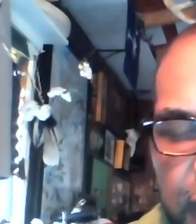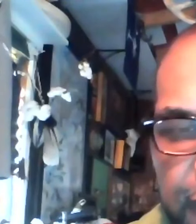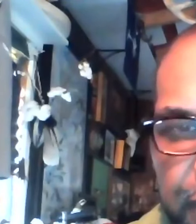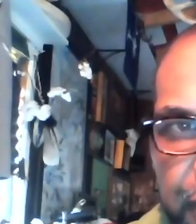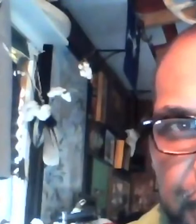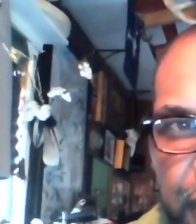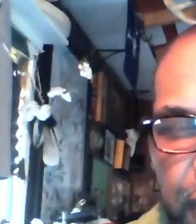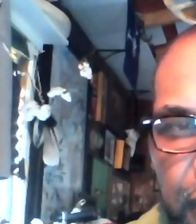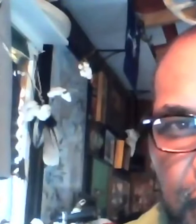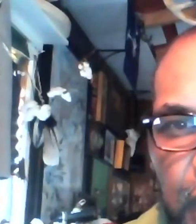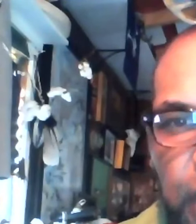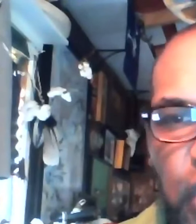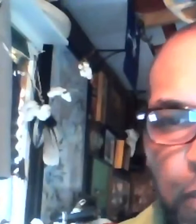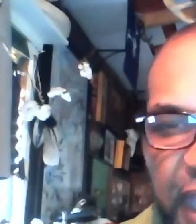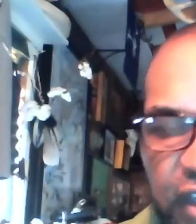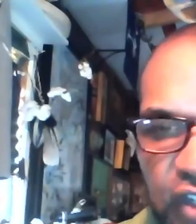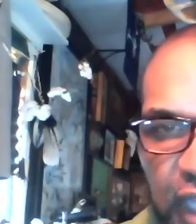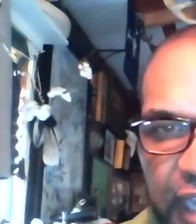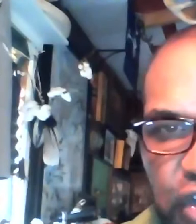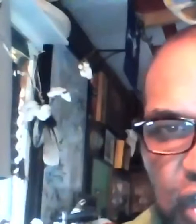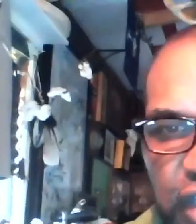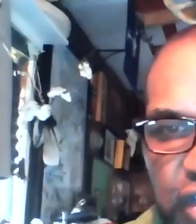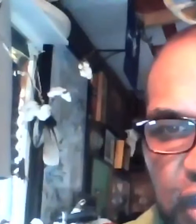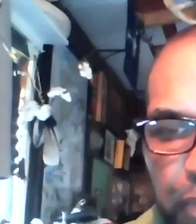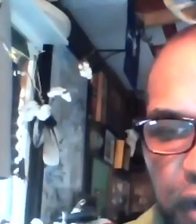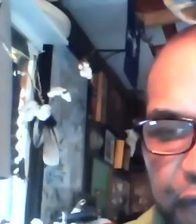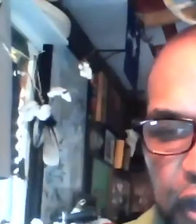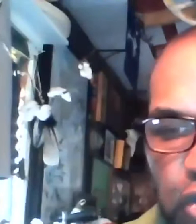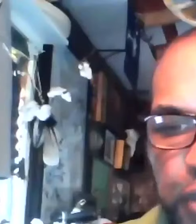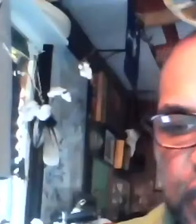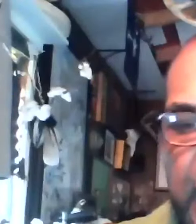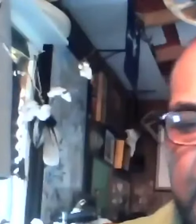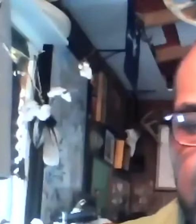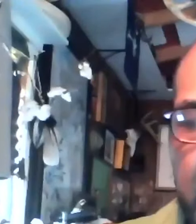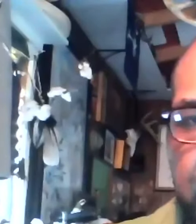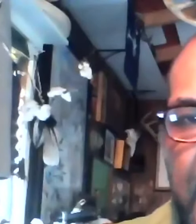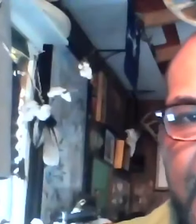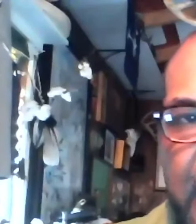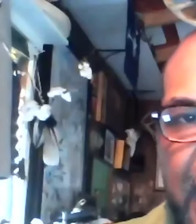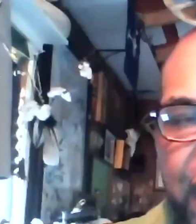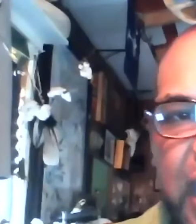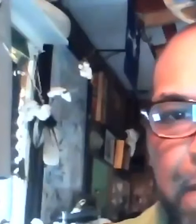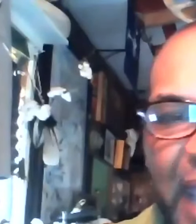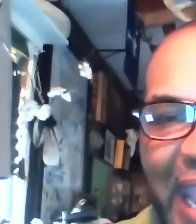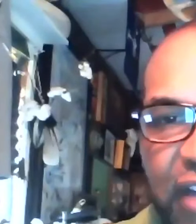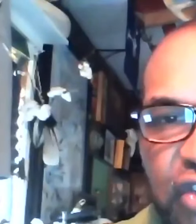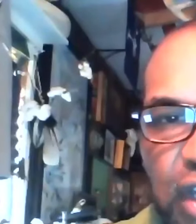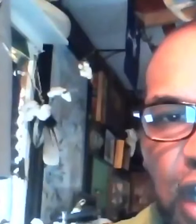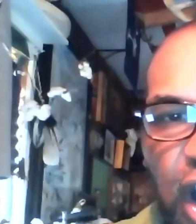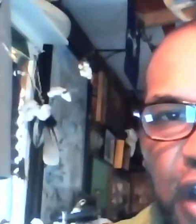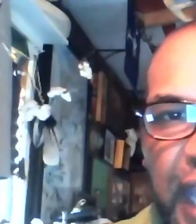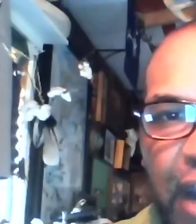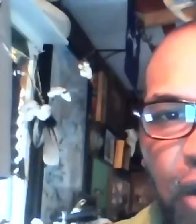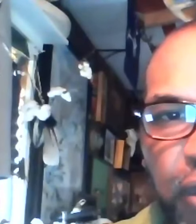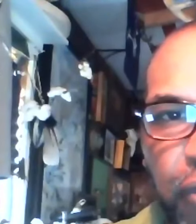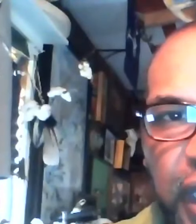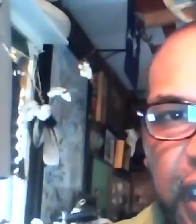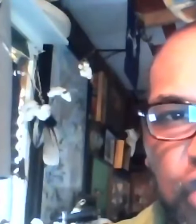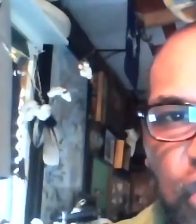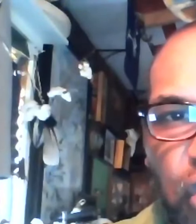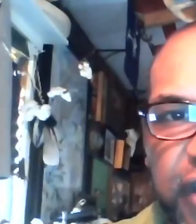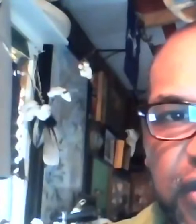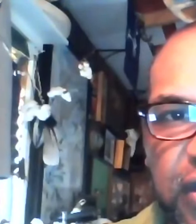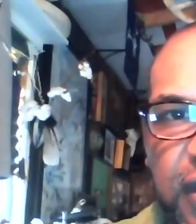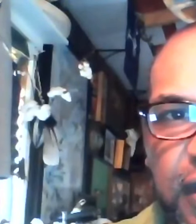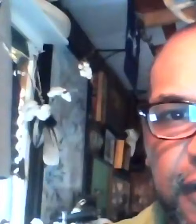Washington. So mate selection is important for humans and can, in fact, have impacts on our